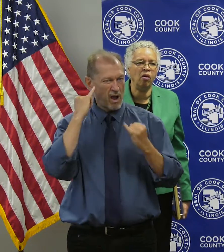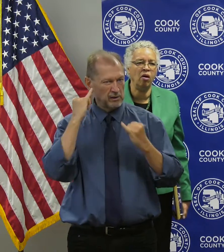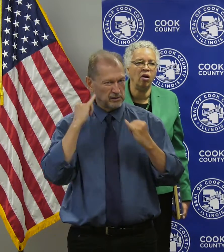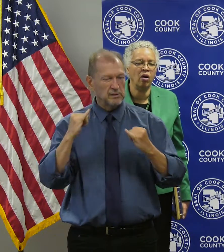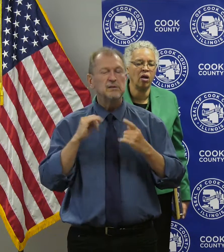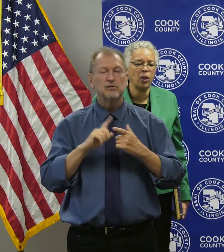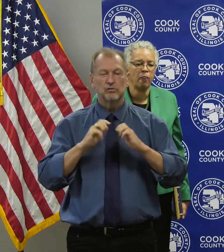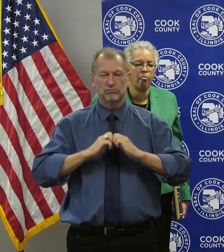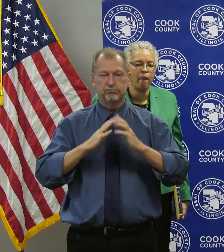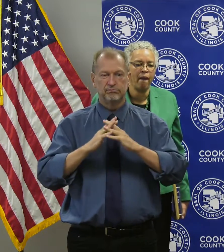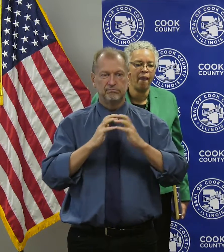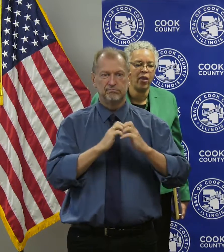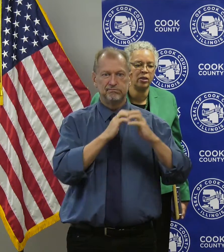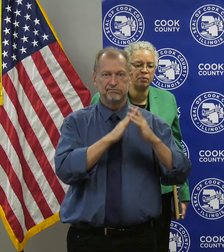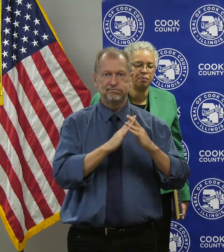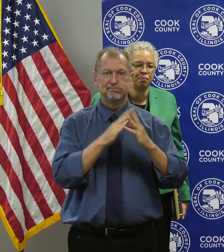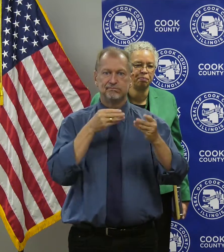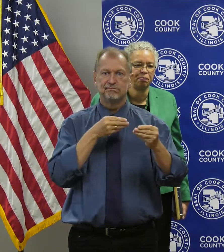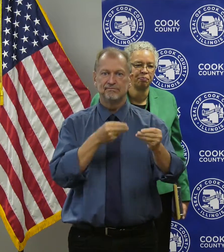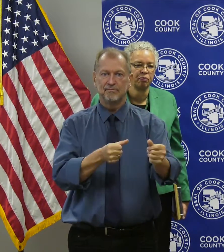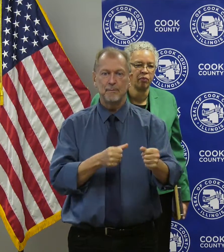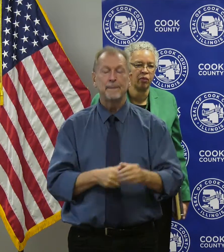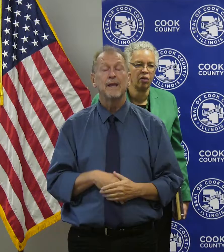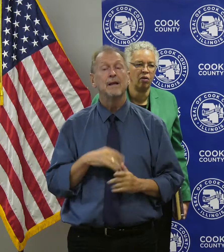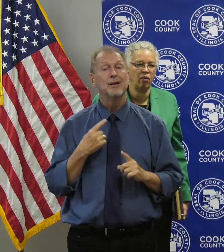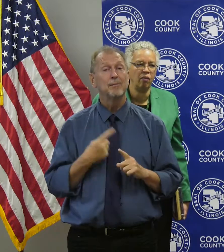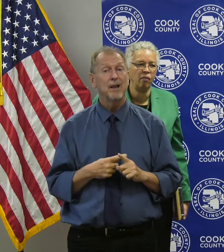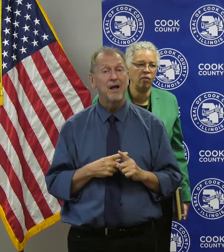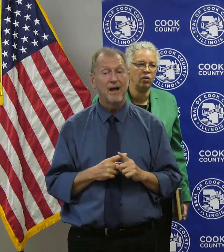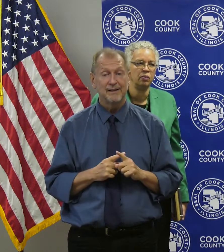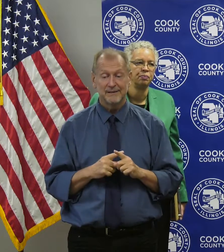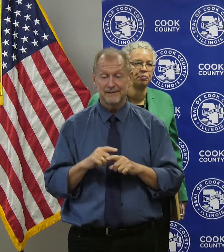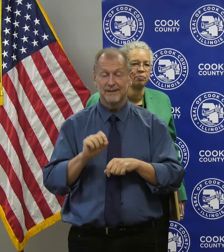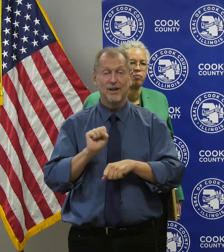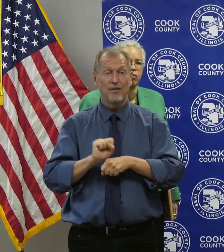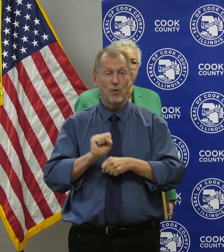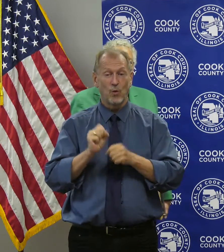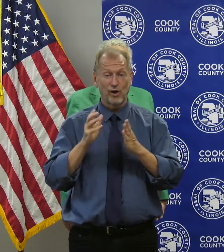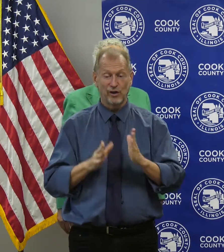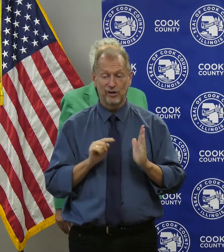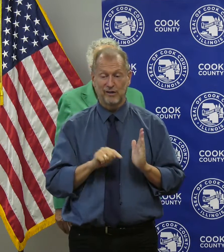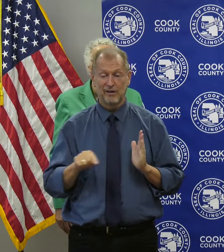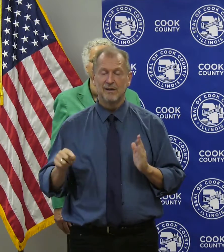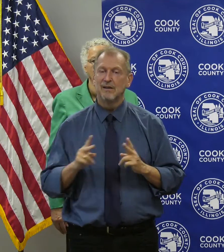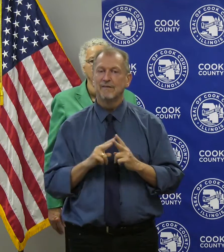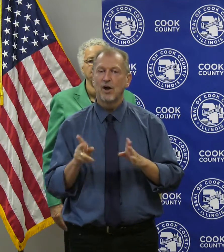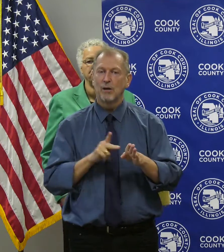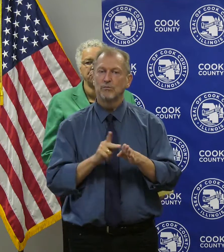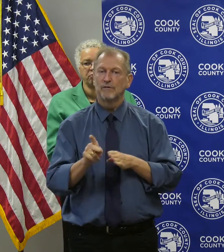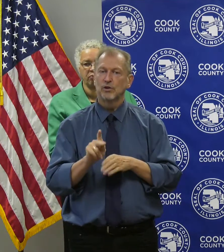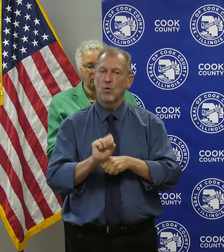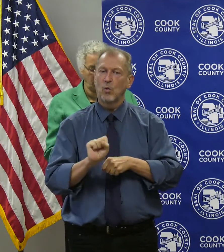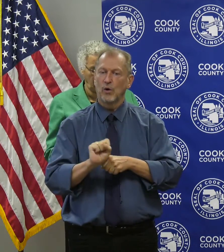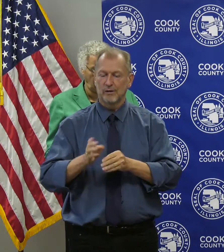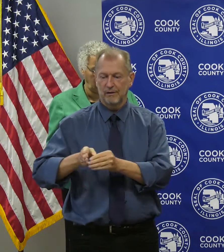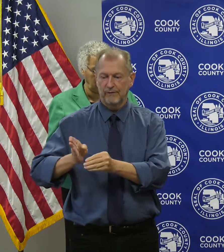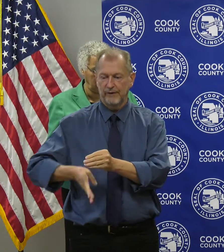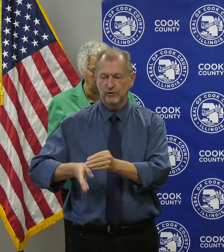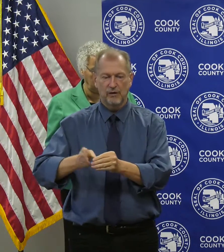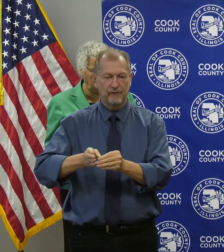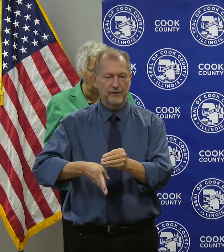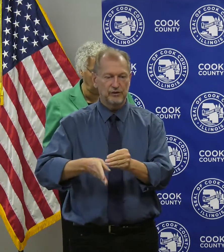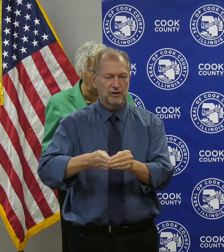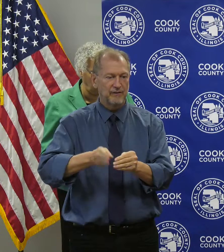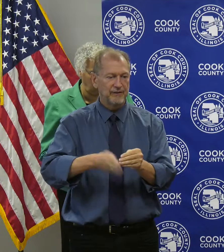of the county. Finally, would like to thank our trade allies for your flexibility and professionalism in completing these projects. Mike